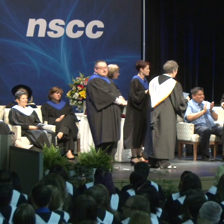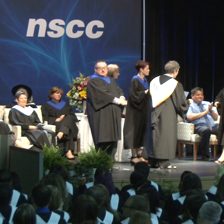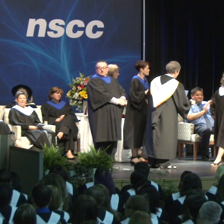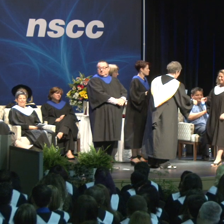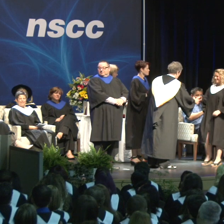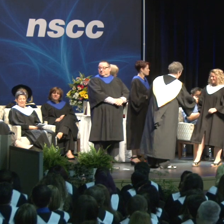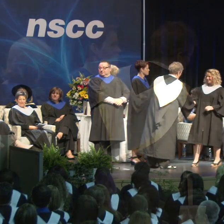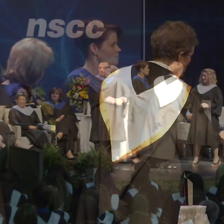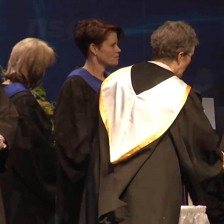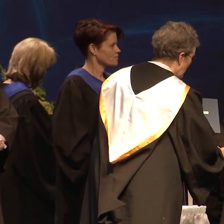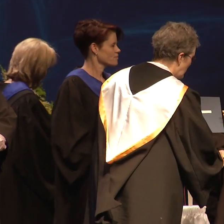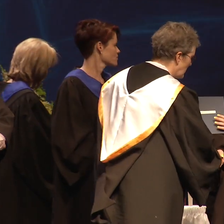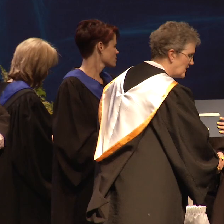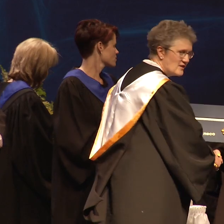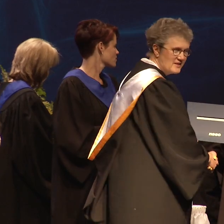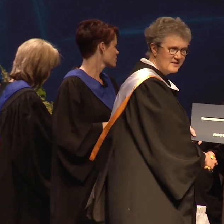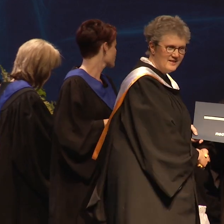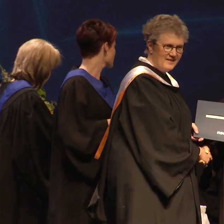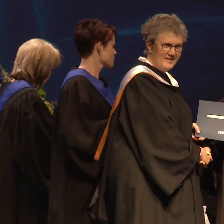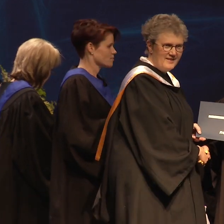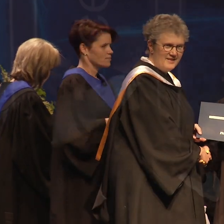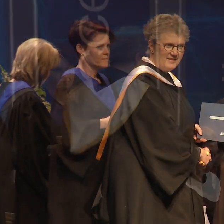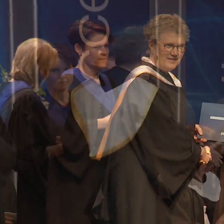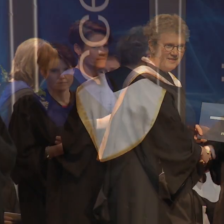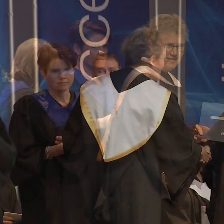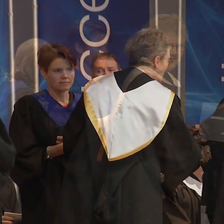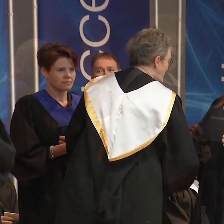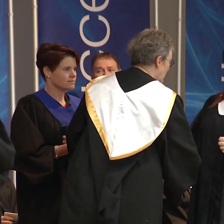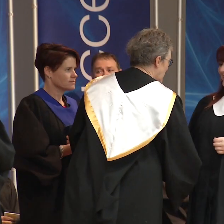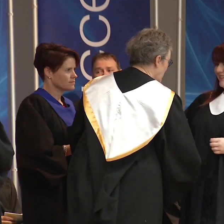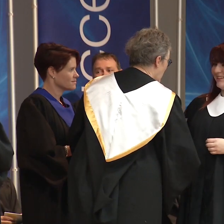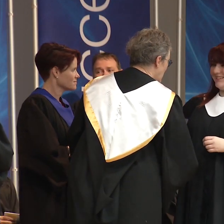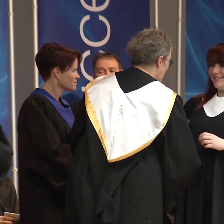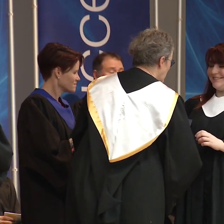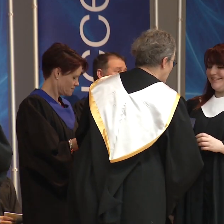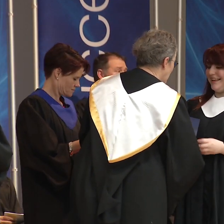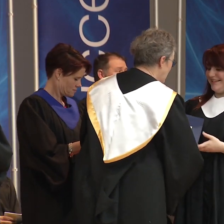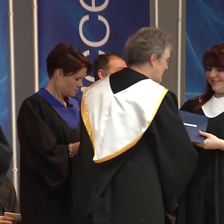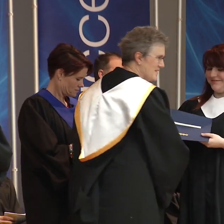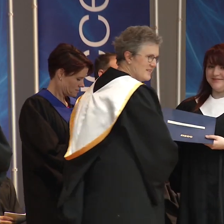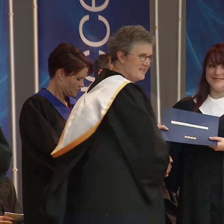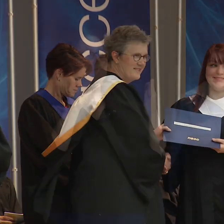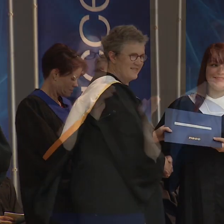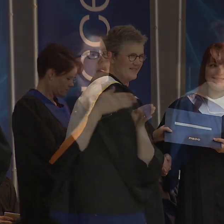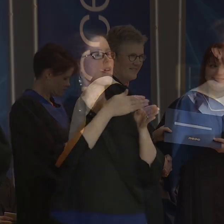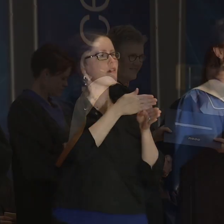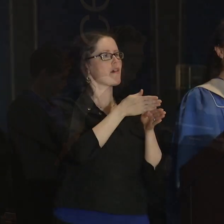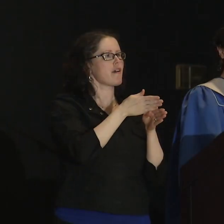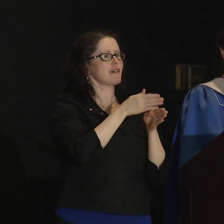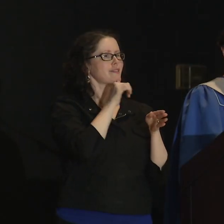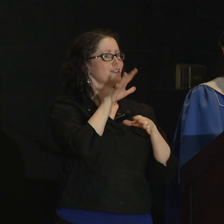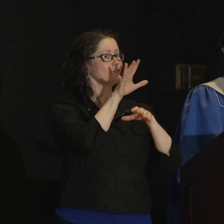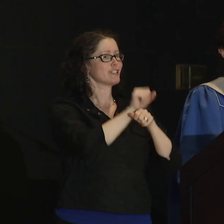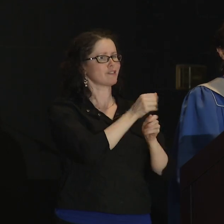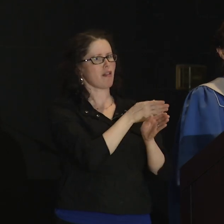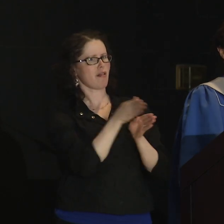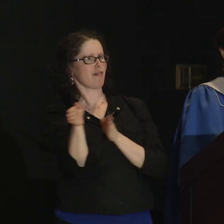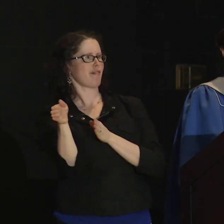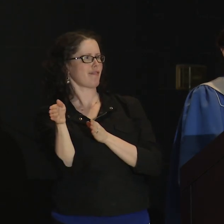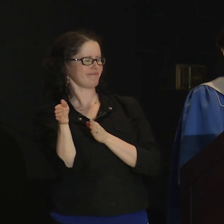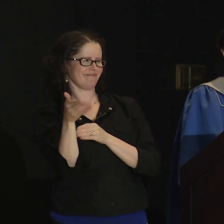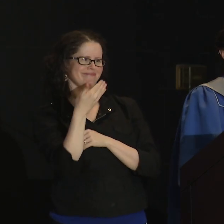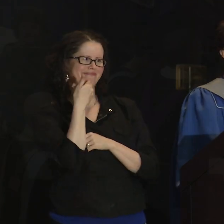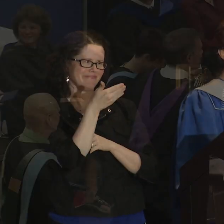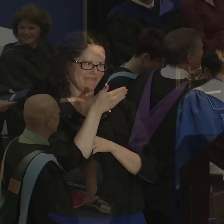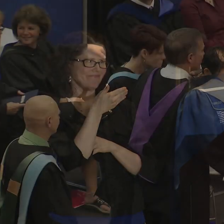here. For the women here today, staff and students that have chosen to be involved in something that is considered untraditional, thank